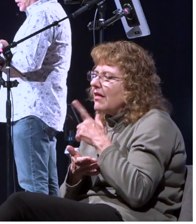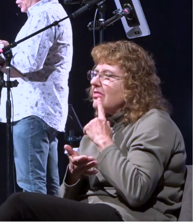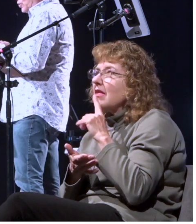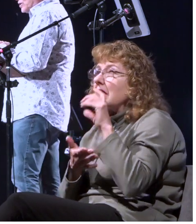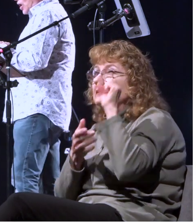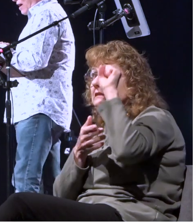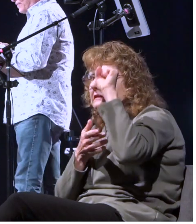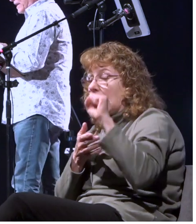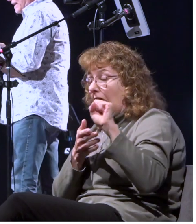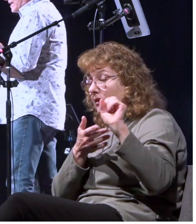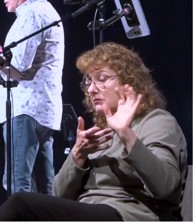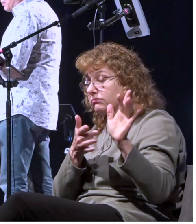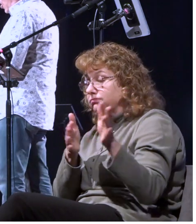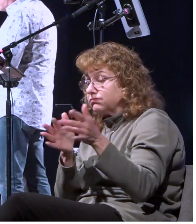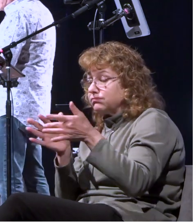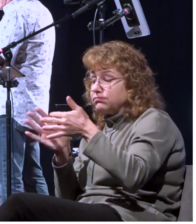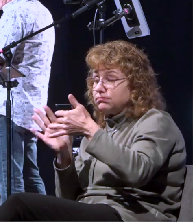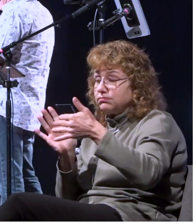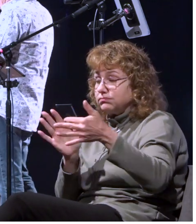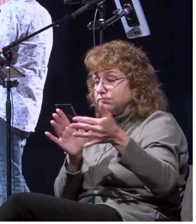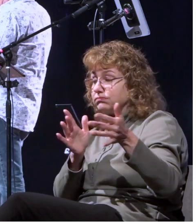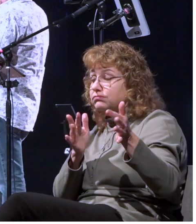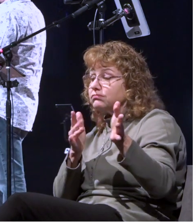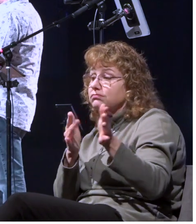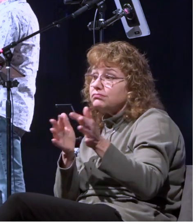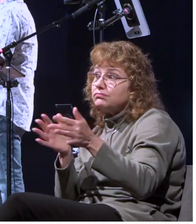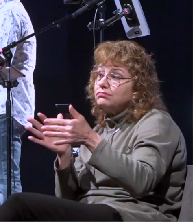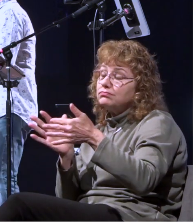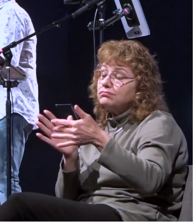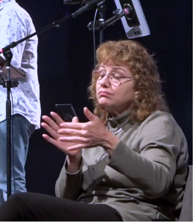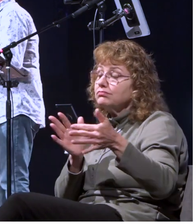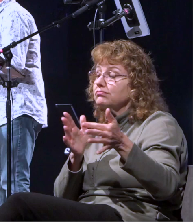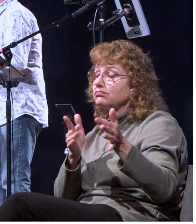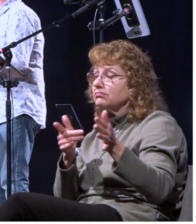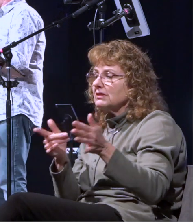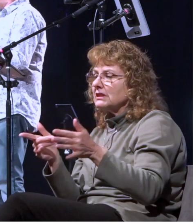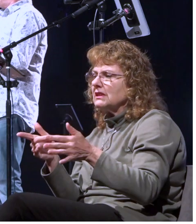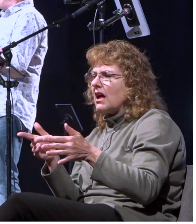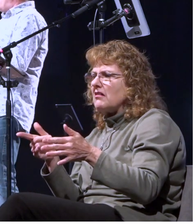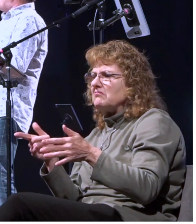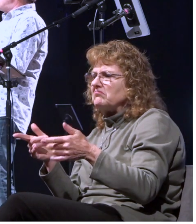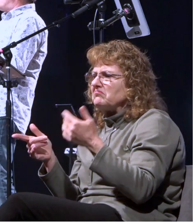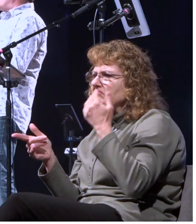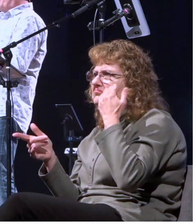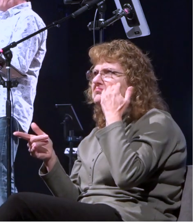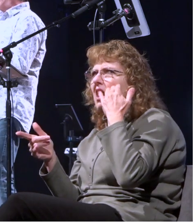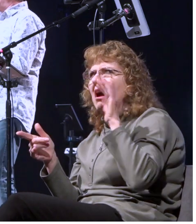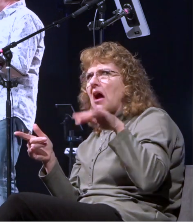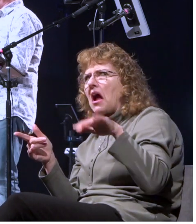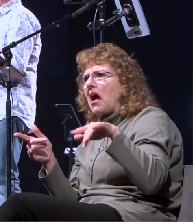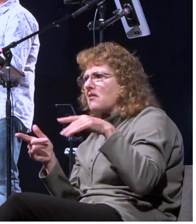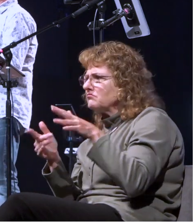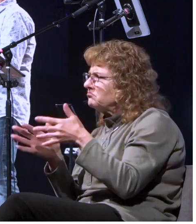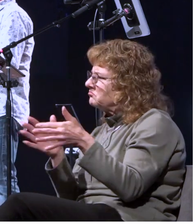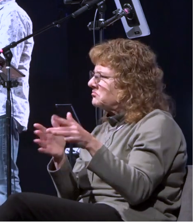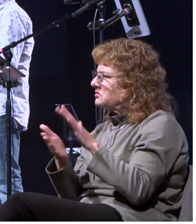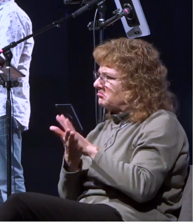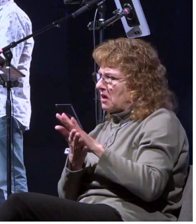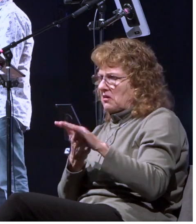blew softly supposing that they had obtained their desire hey the winds are favorable right now let's do